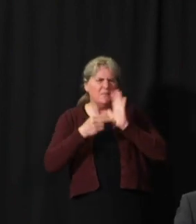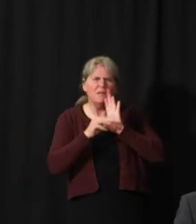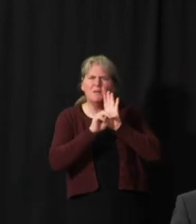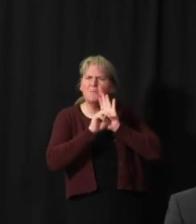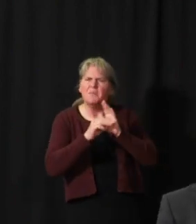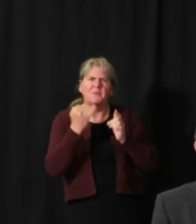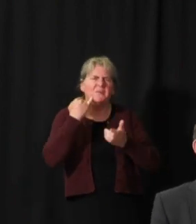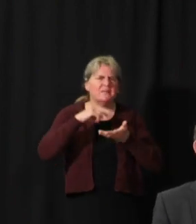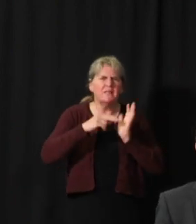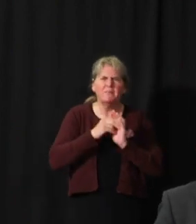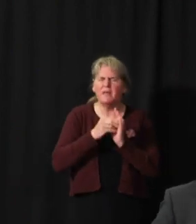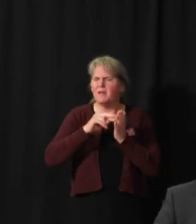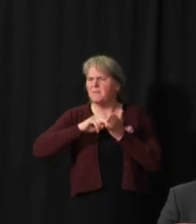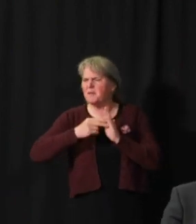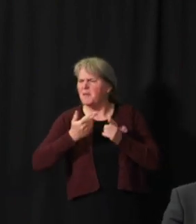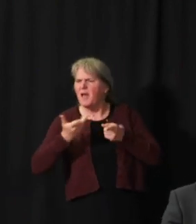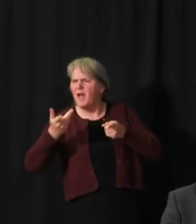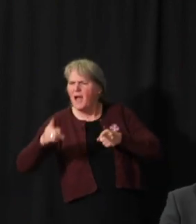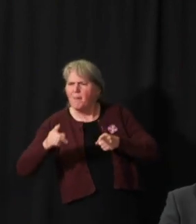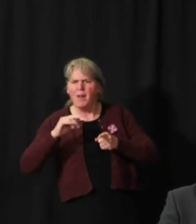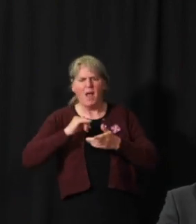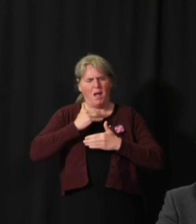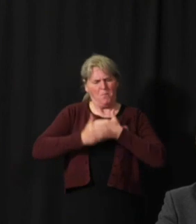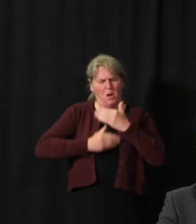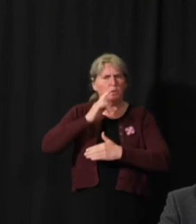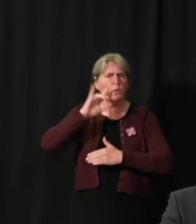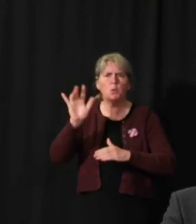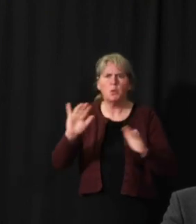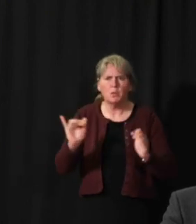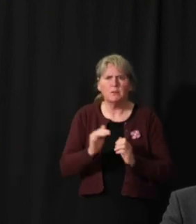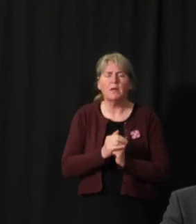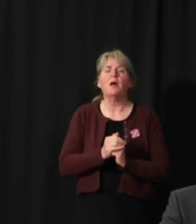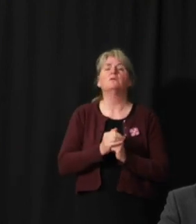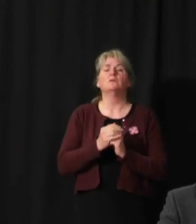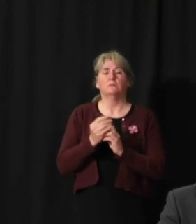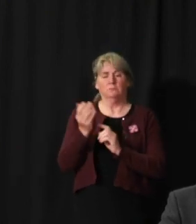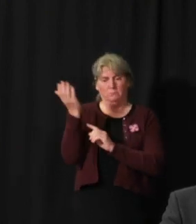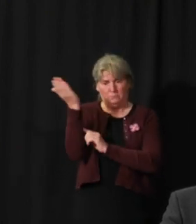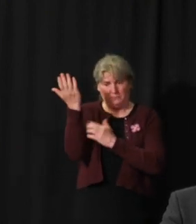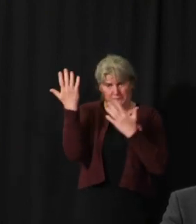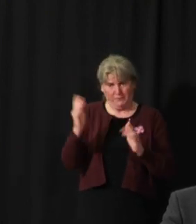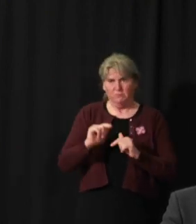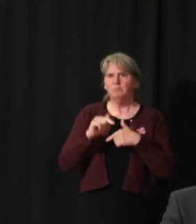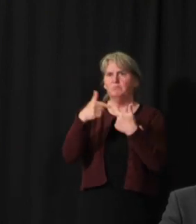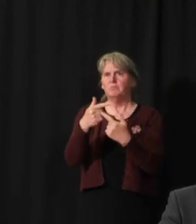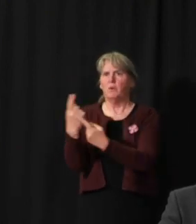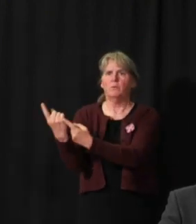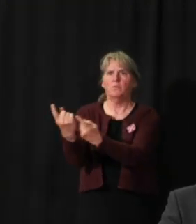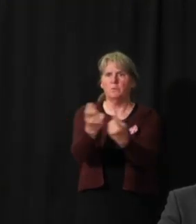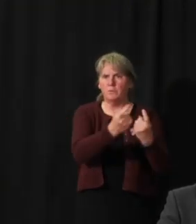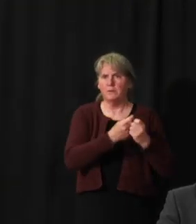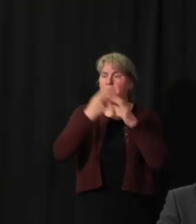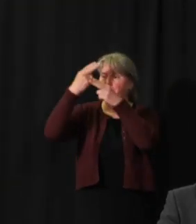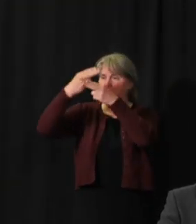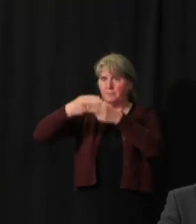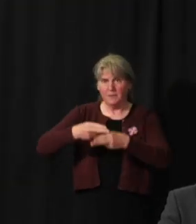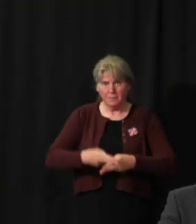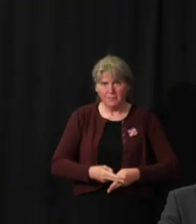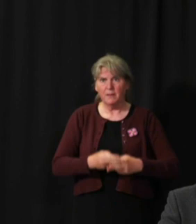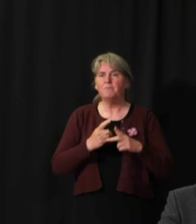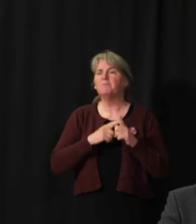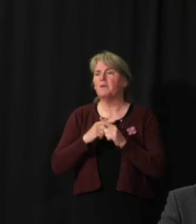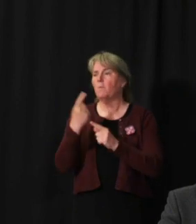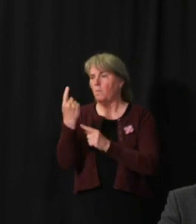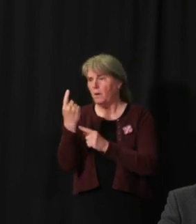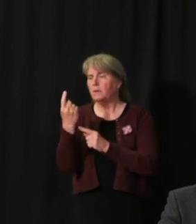what does it tell us, and how is it done. At the end, we will go to the phone lines for questions from reporters, we will call you by name, and you'll each